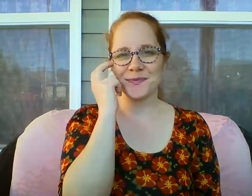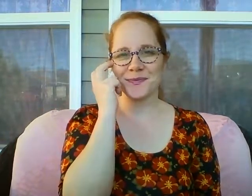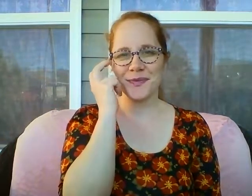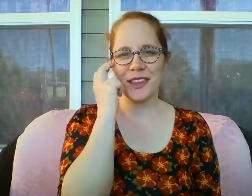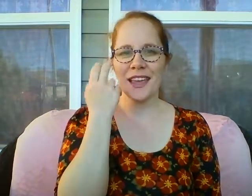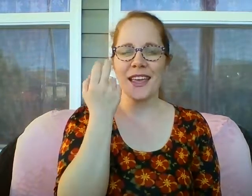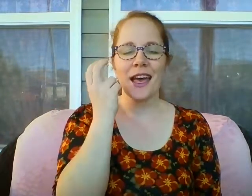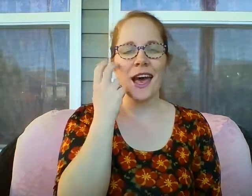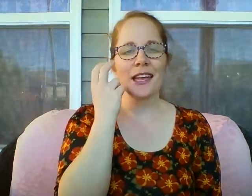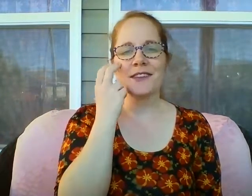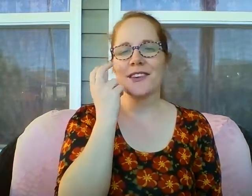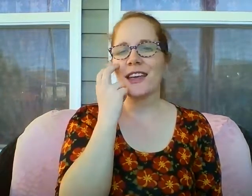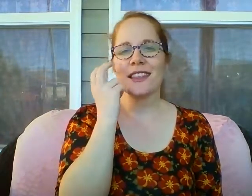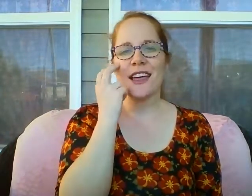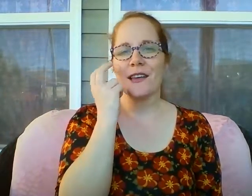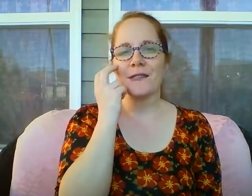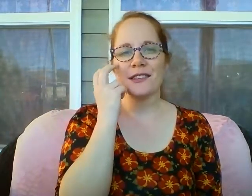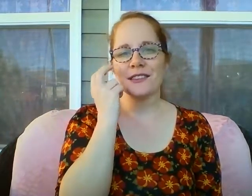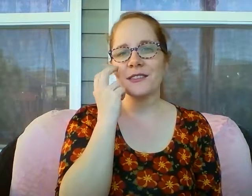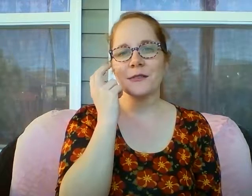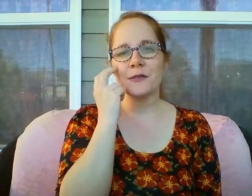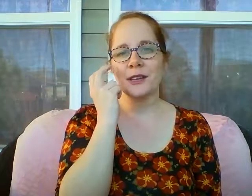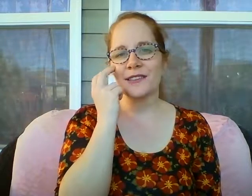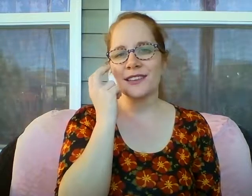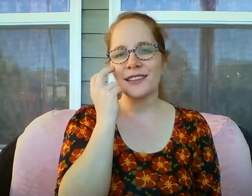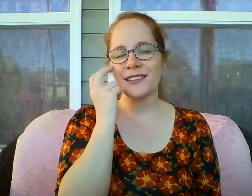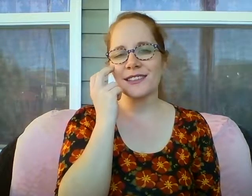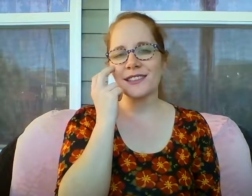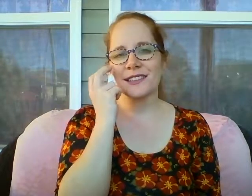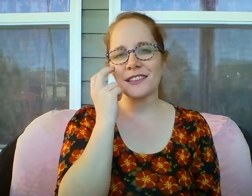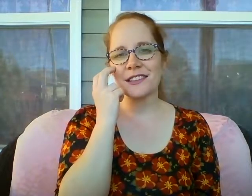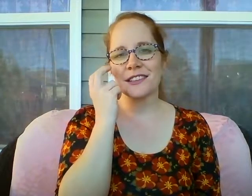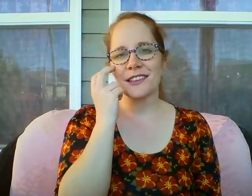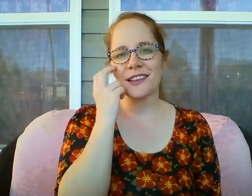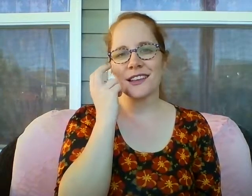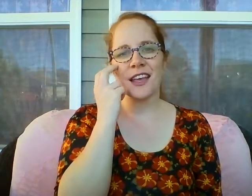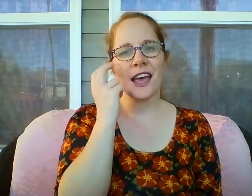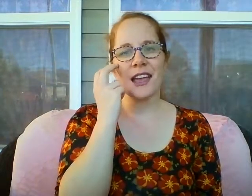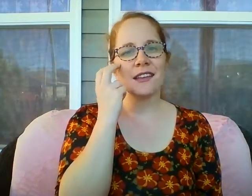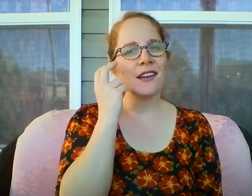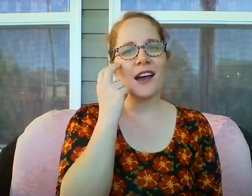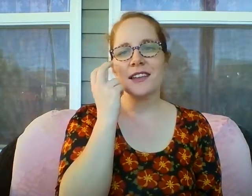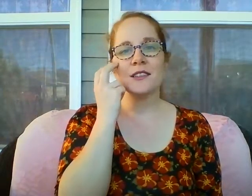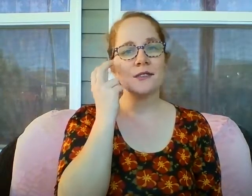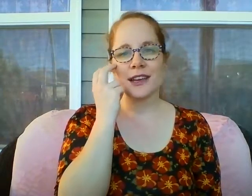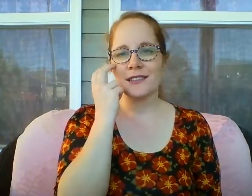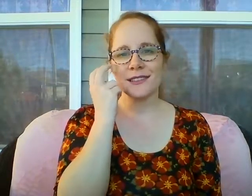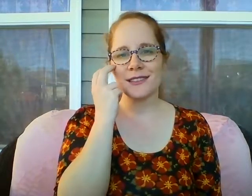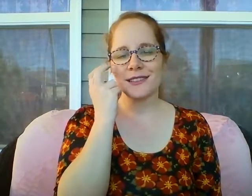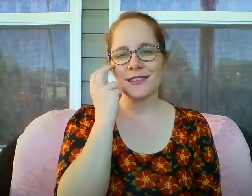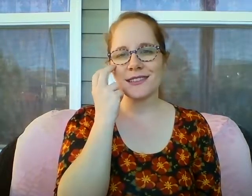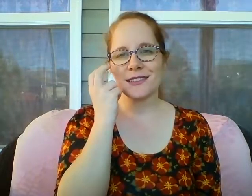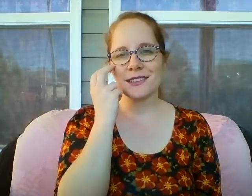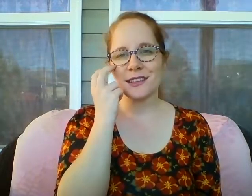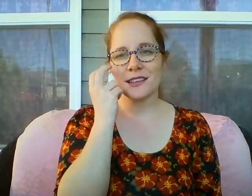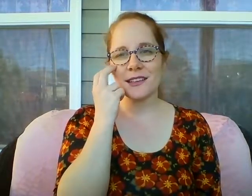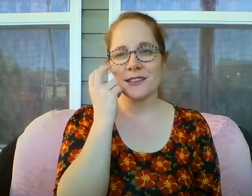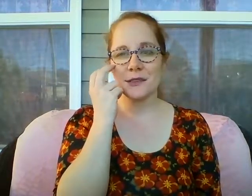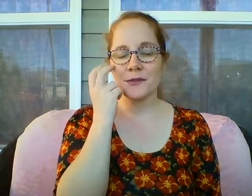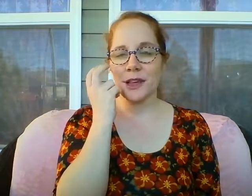I invite love, forgiveness, and God's grace to flood